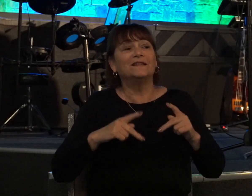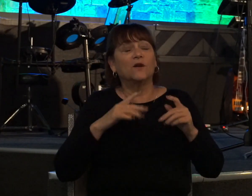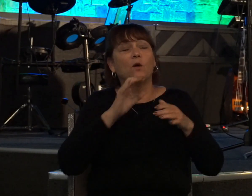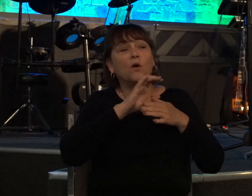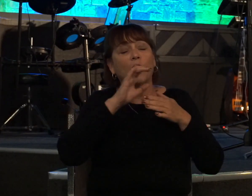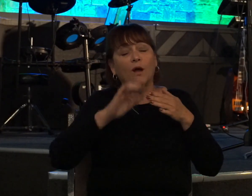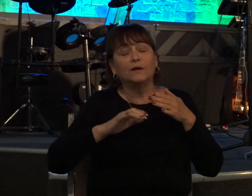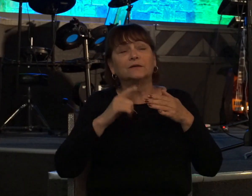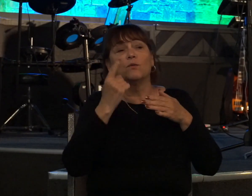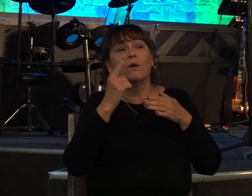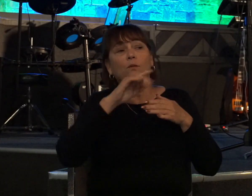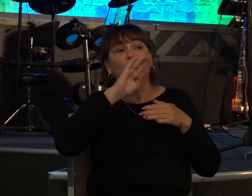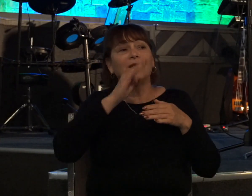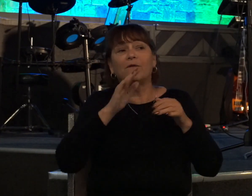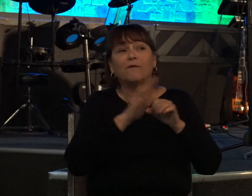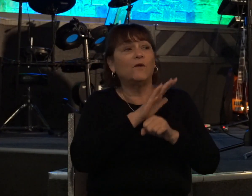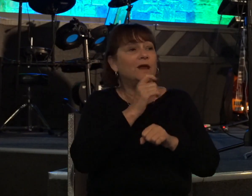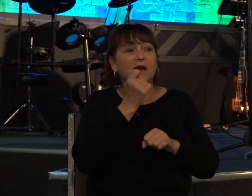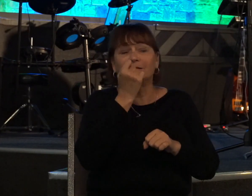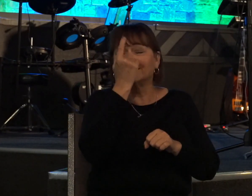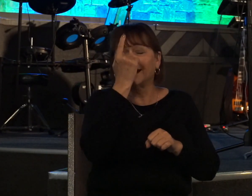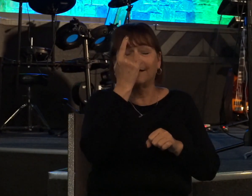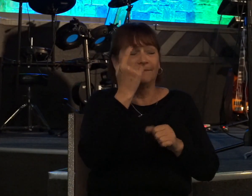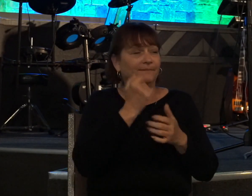one that we will never fully understand what it cost our Lord to pay